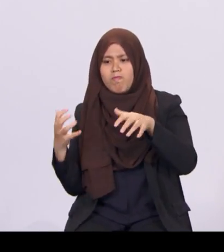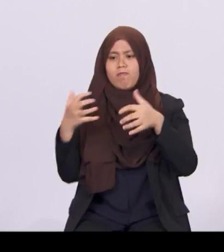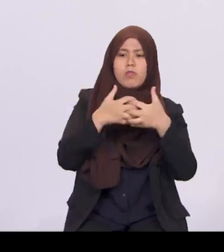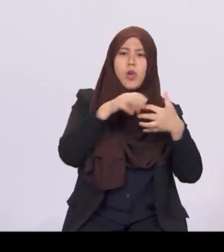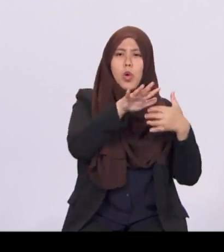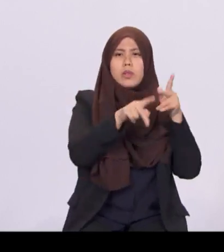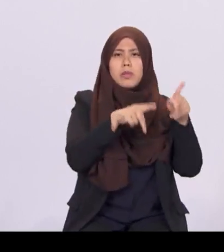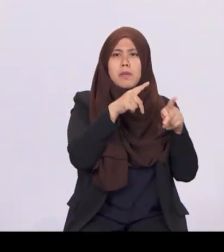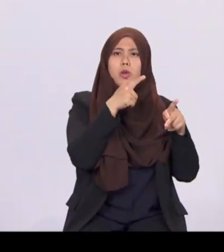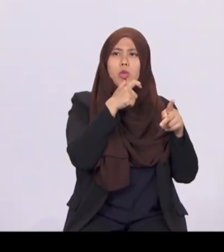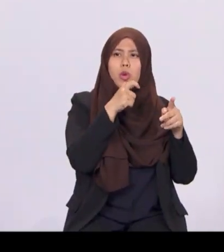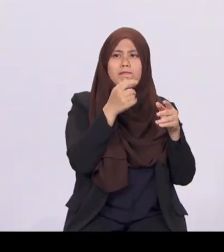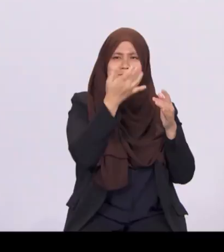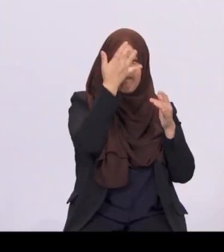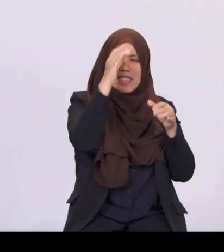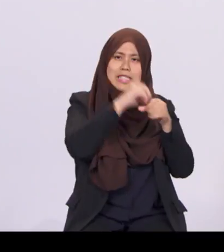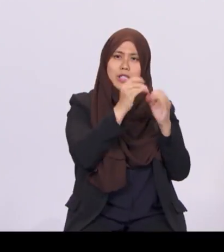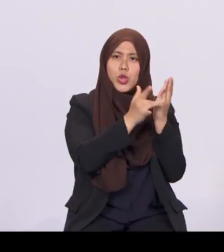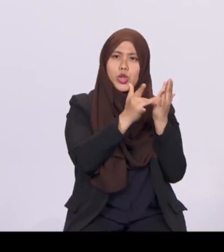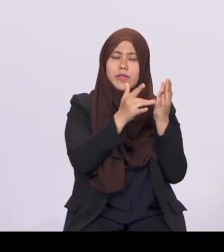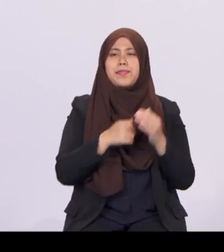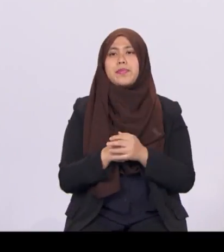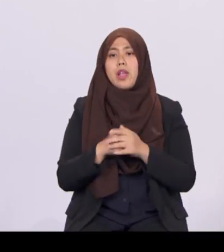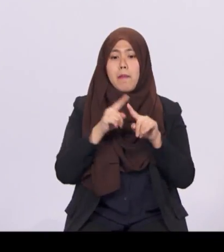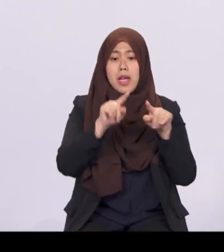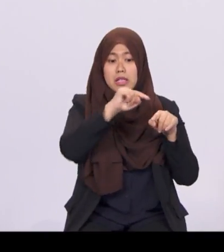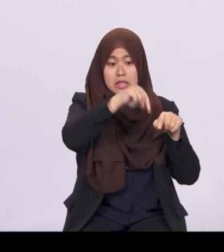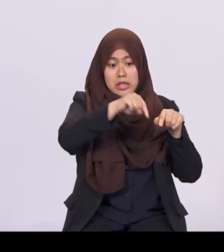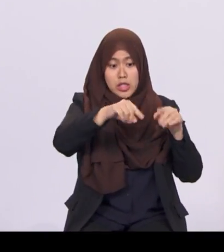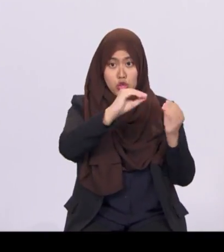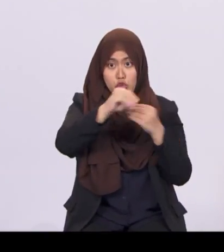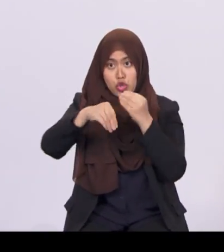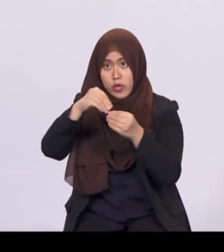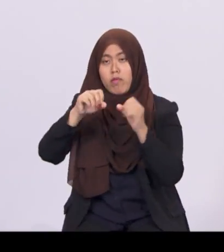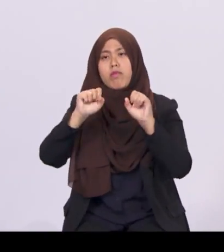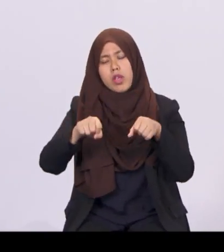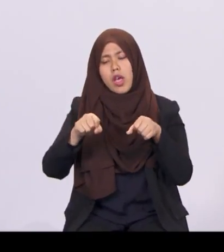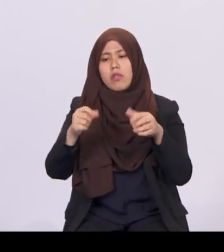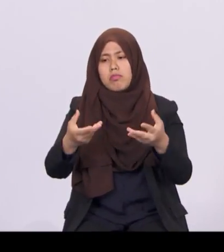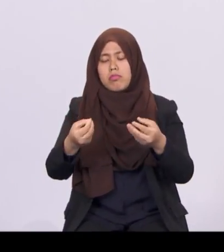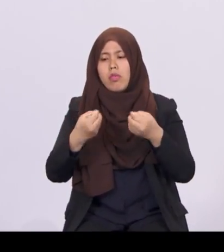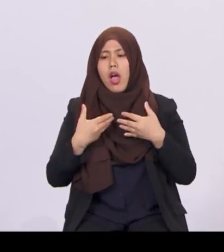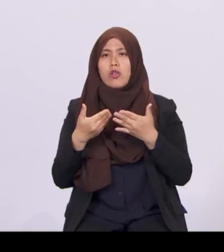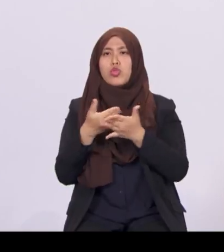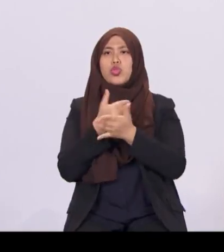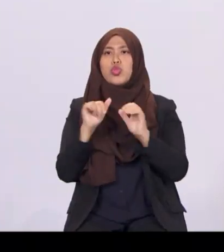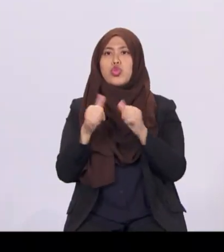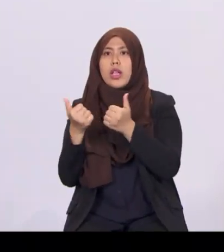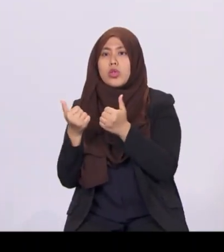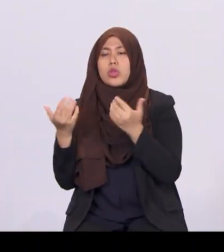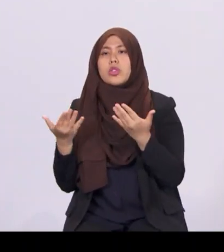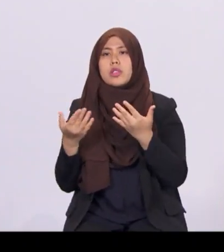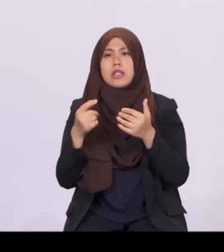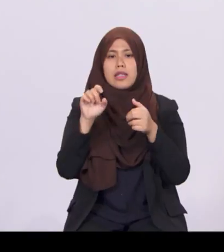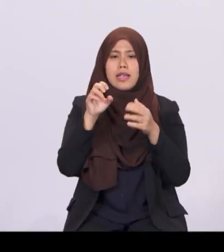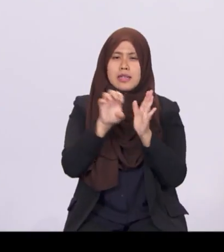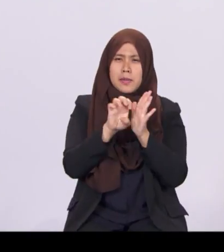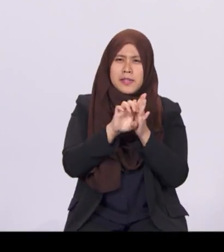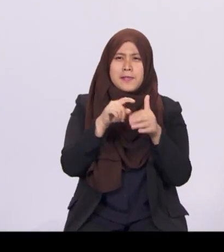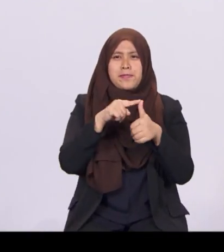But these shifts can also bring new challenges. The rapid pace of technological change may lead to